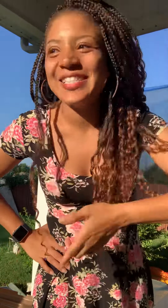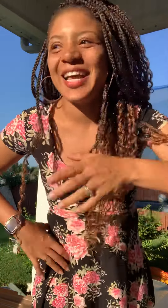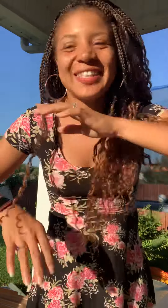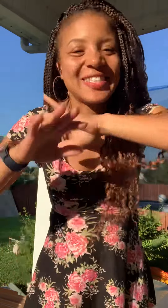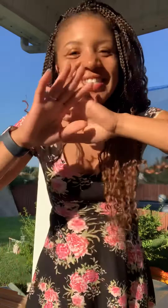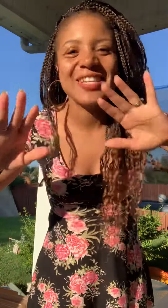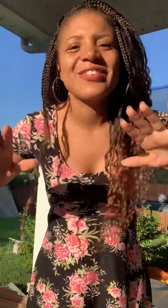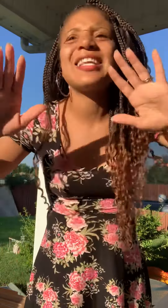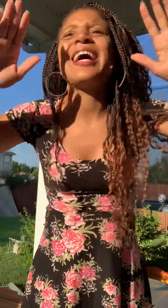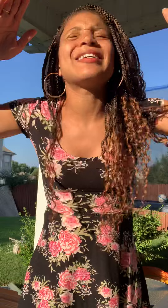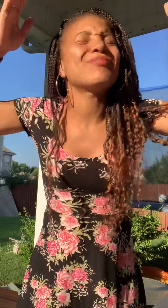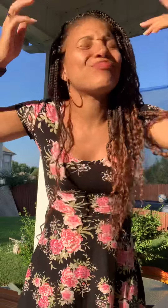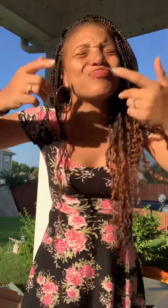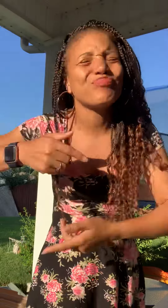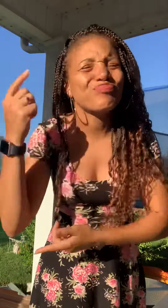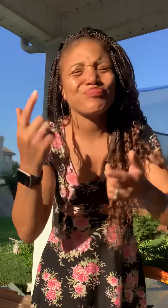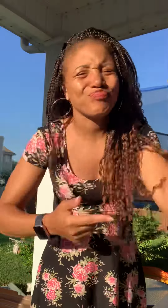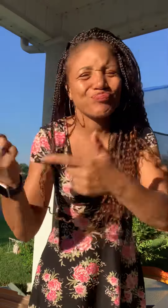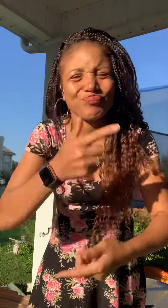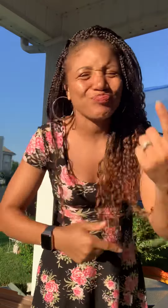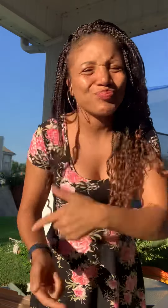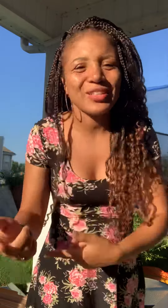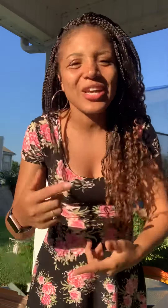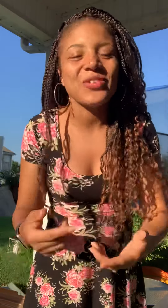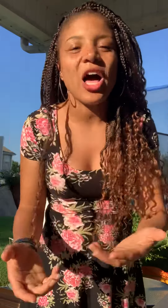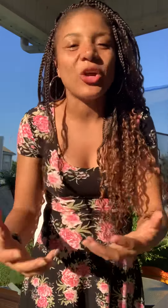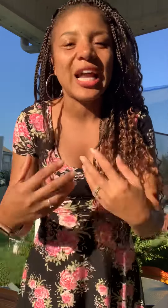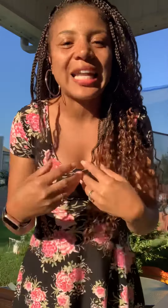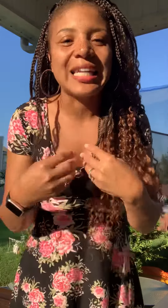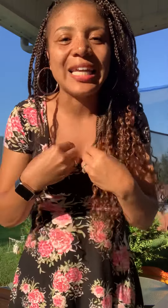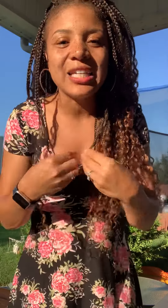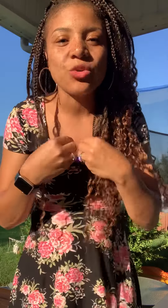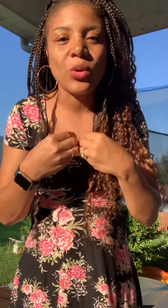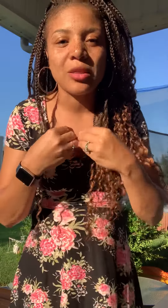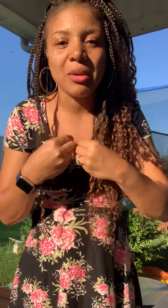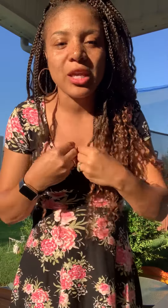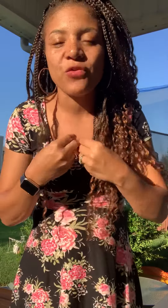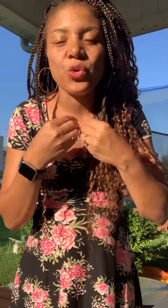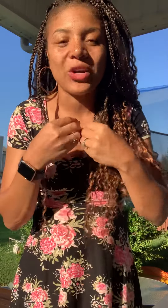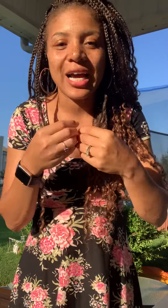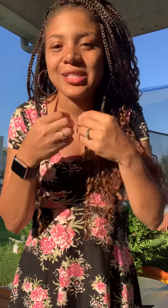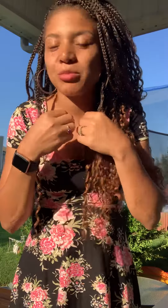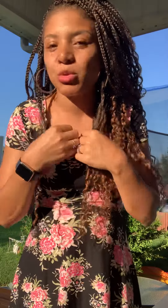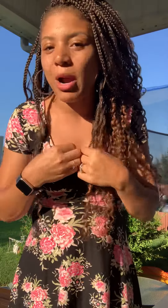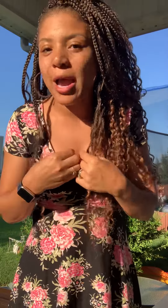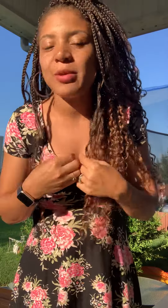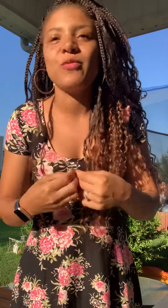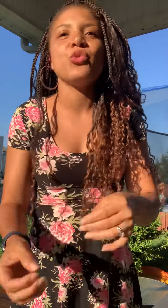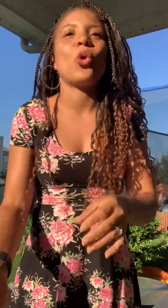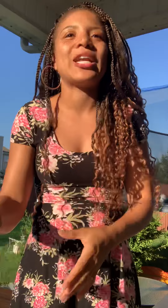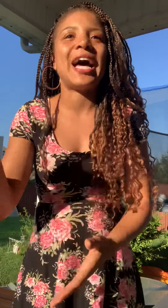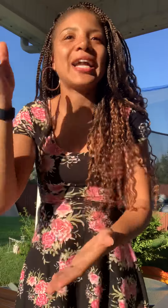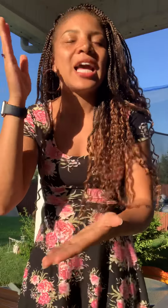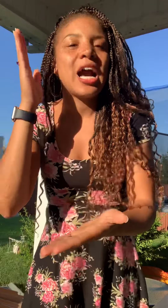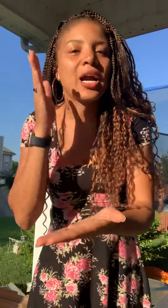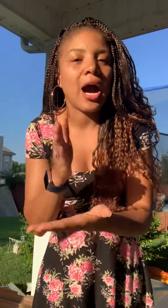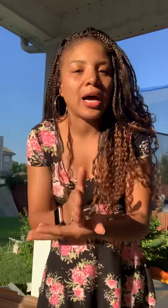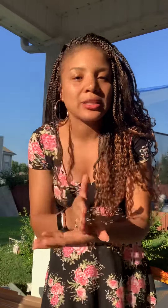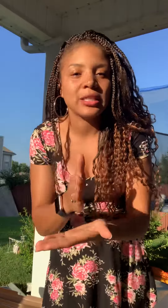like the secrets like if y'all are not linked with me if you are not subscribed if you are not constantly